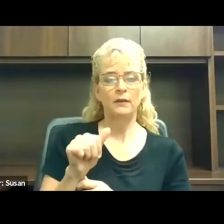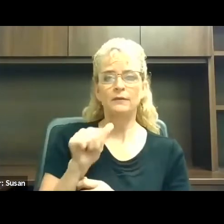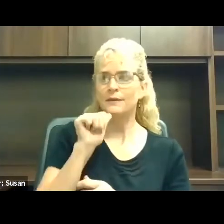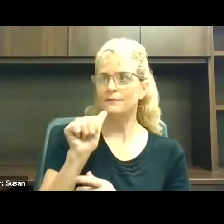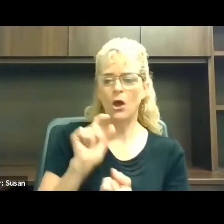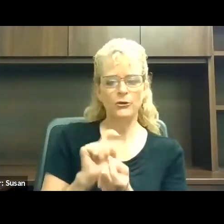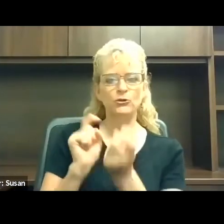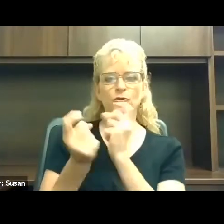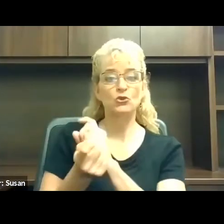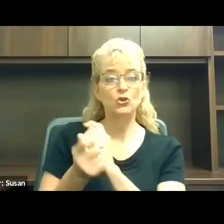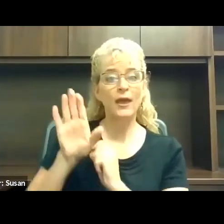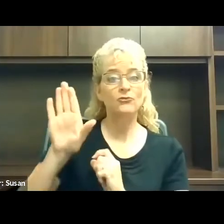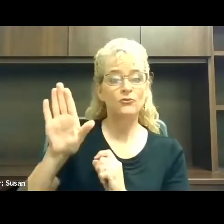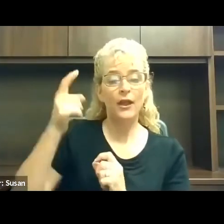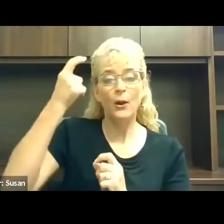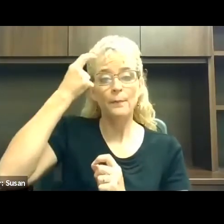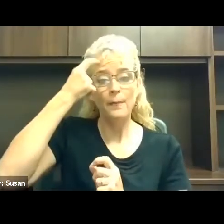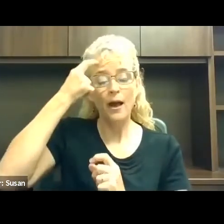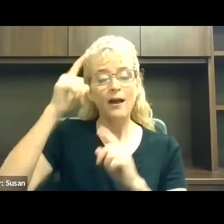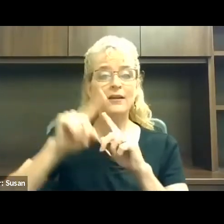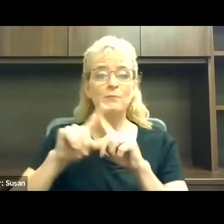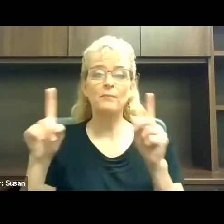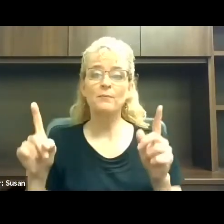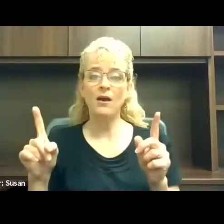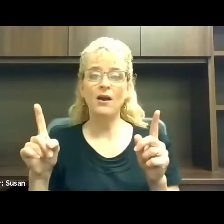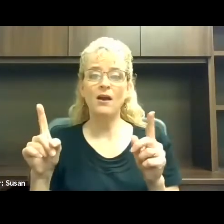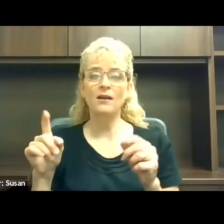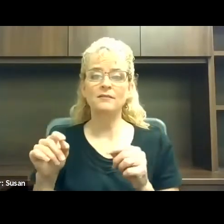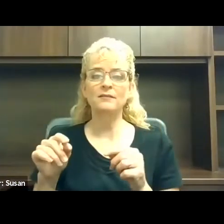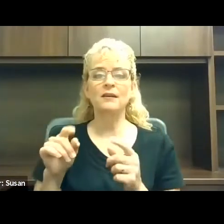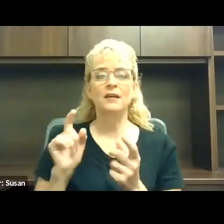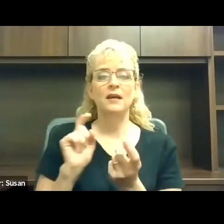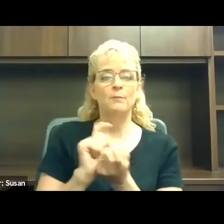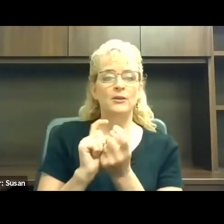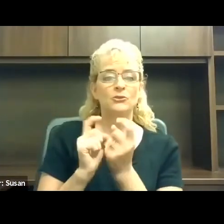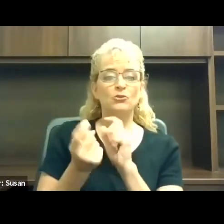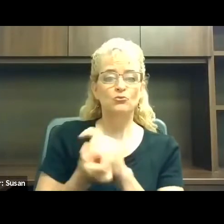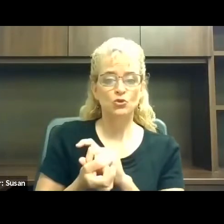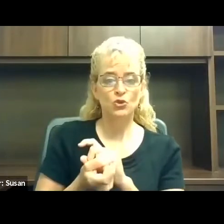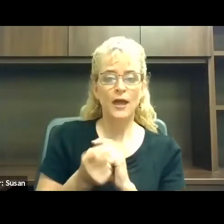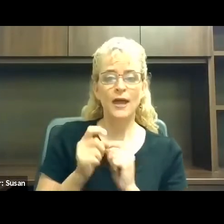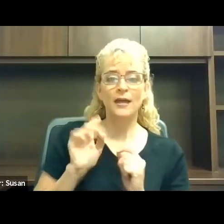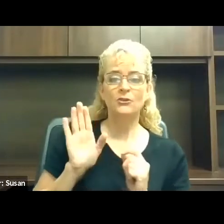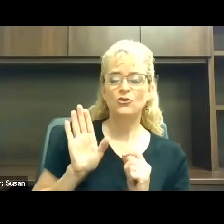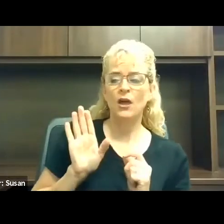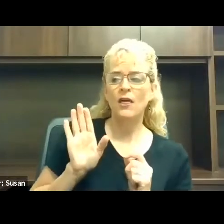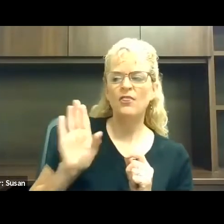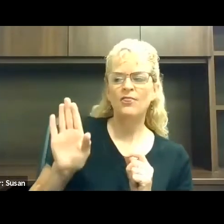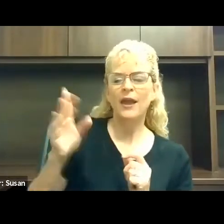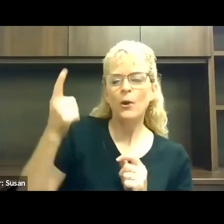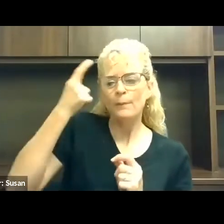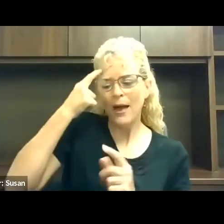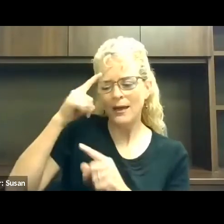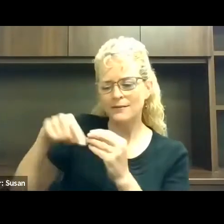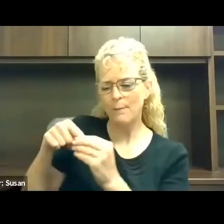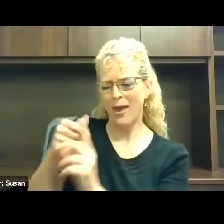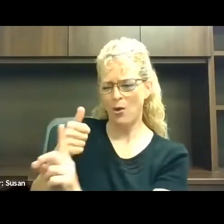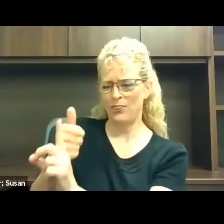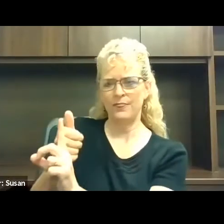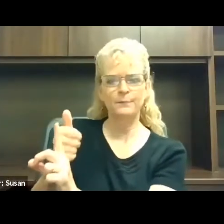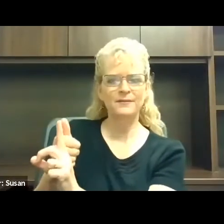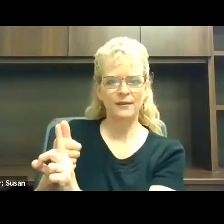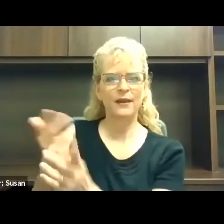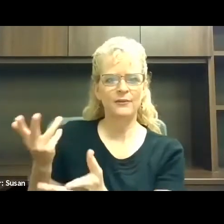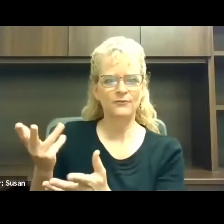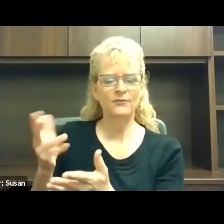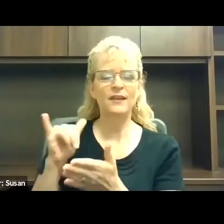disabilities. But in fact, change their minds about themselves. That's what the whole